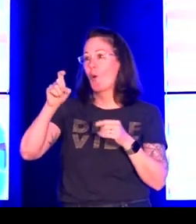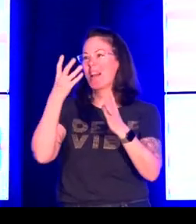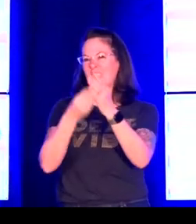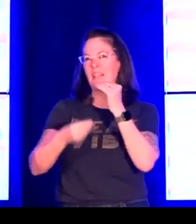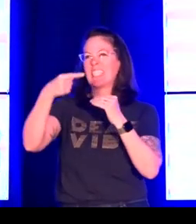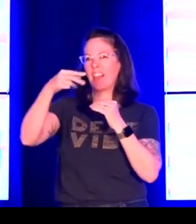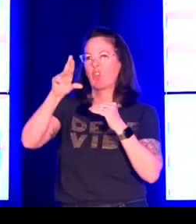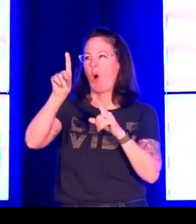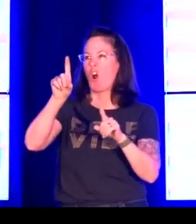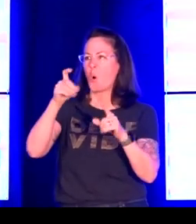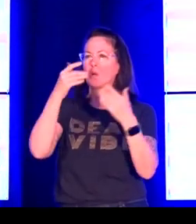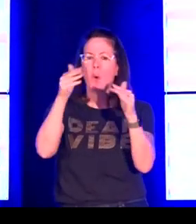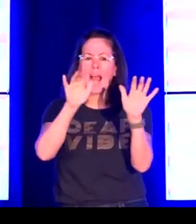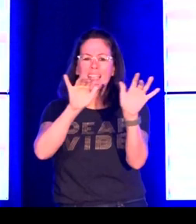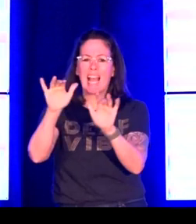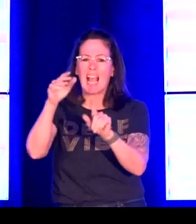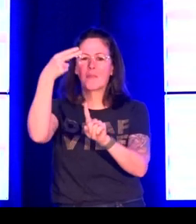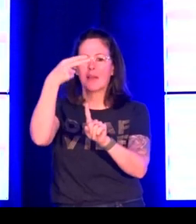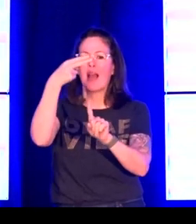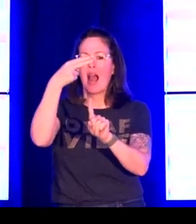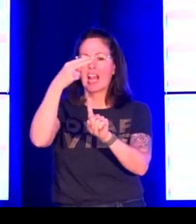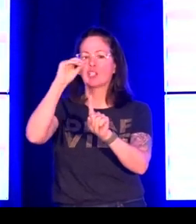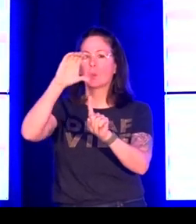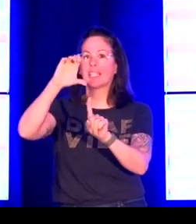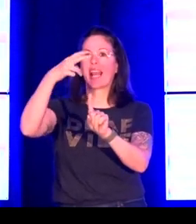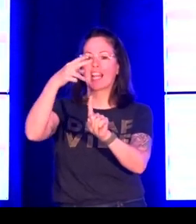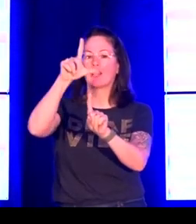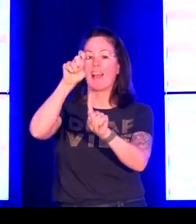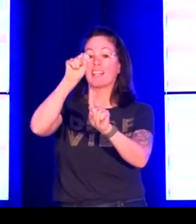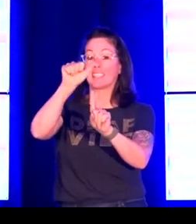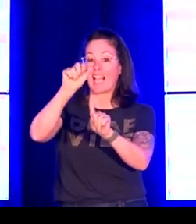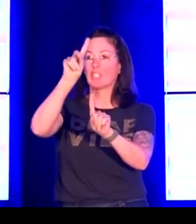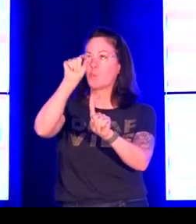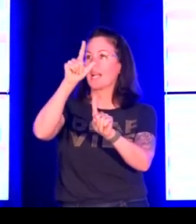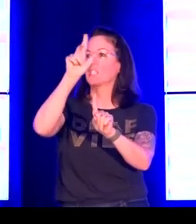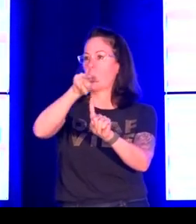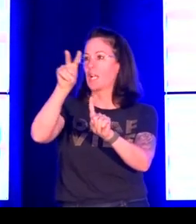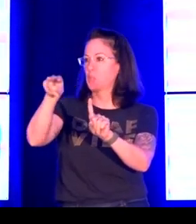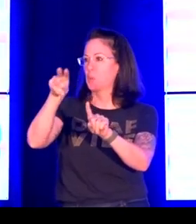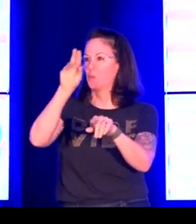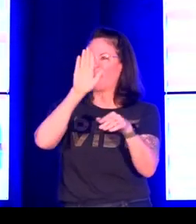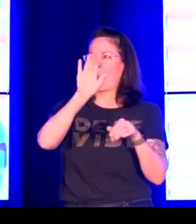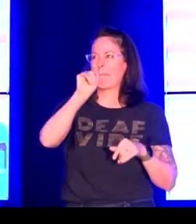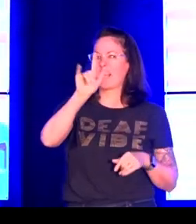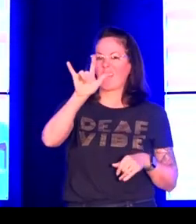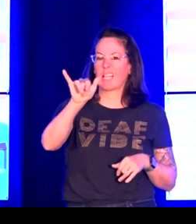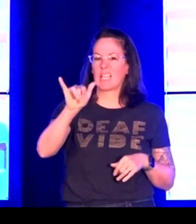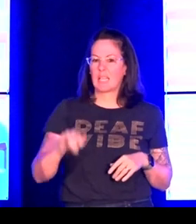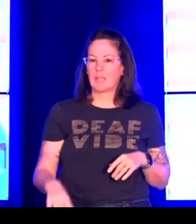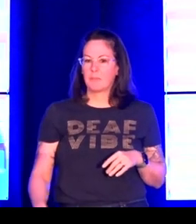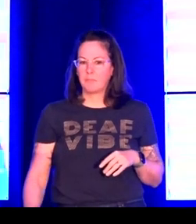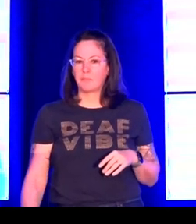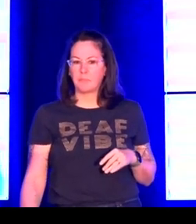Oh, and the QR code is missing from that, but the bit.ly is there. So, if you type in